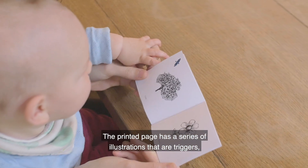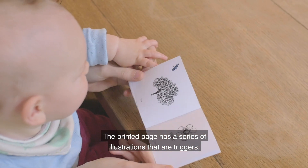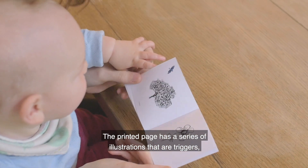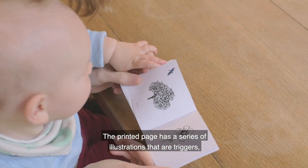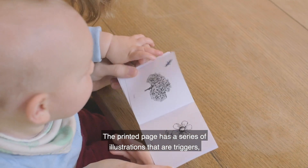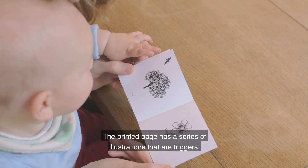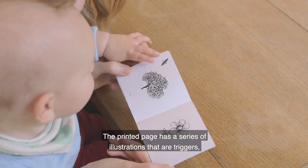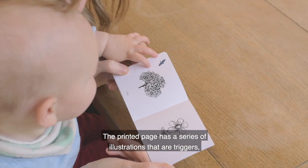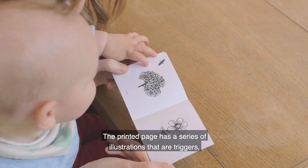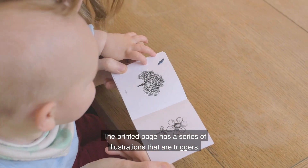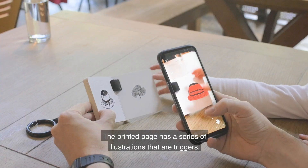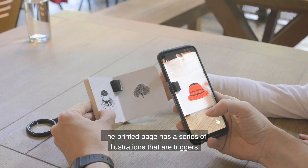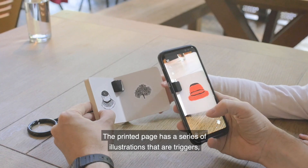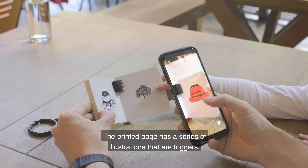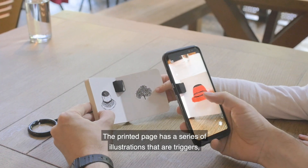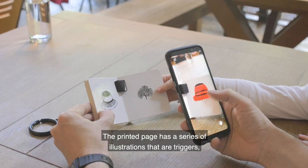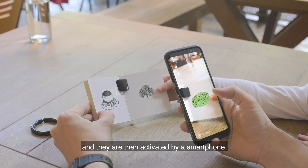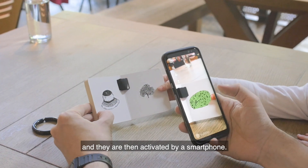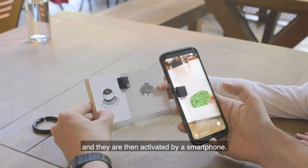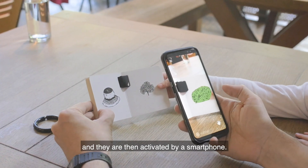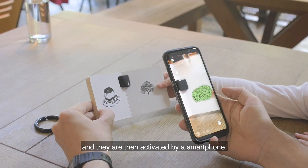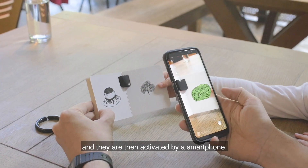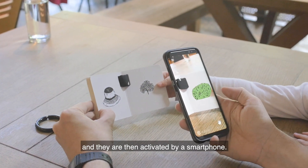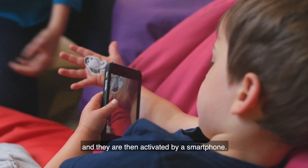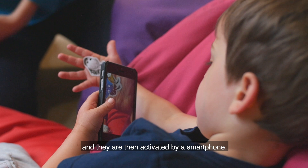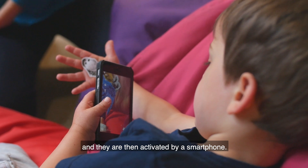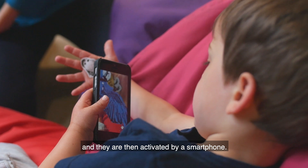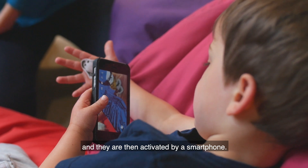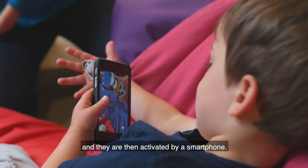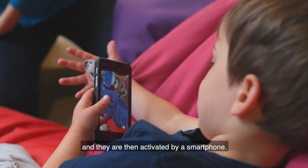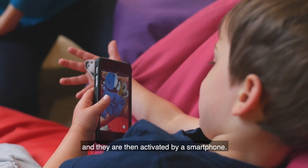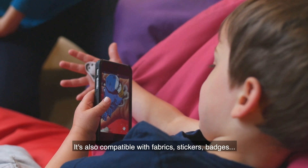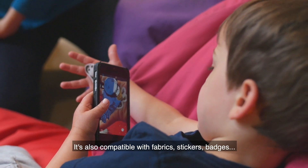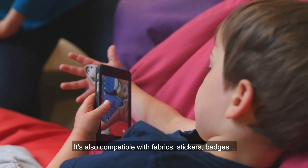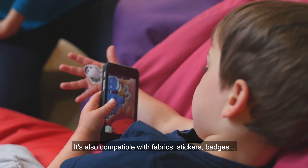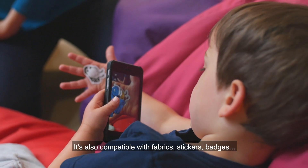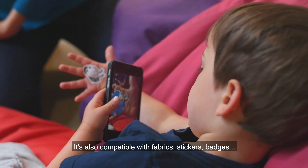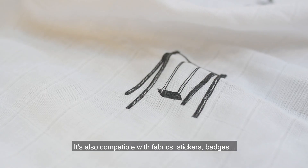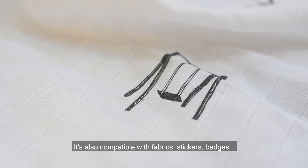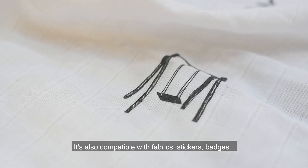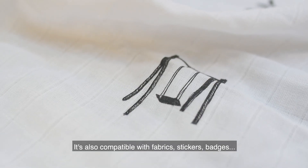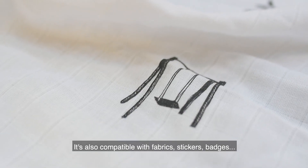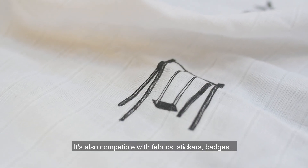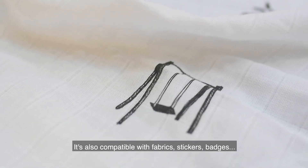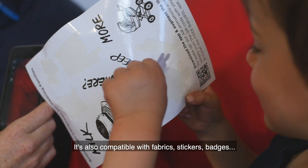has a series of illustrations that are triggers and these are then activated by a smartphone. It's also compatible with fabrics,